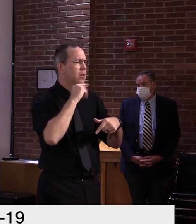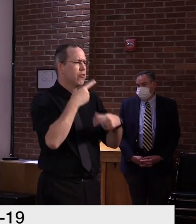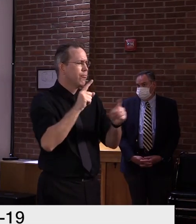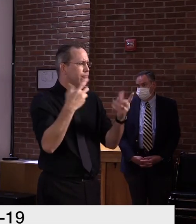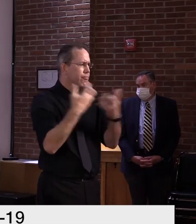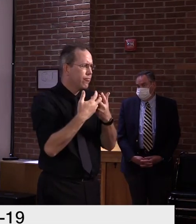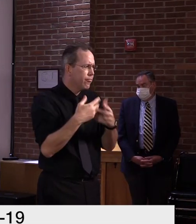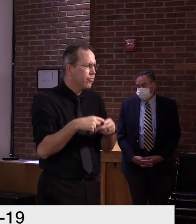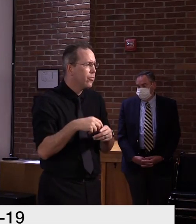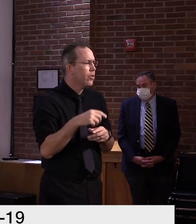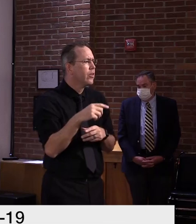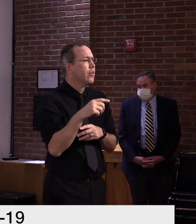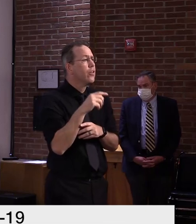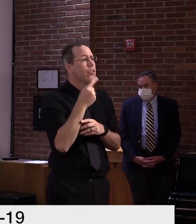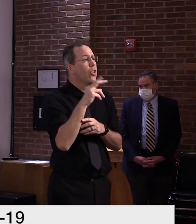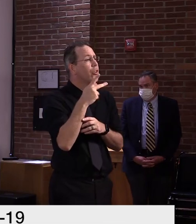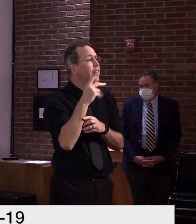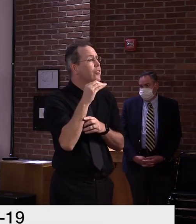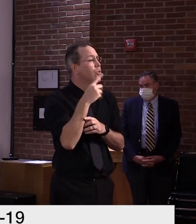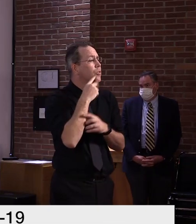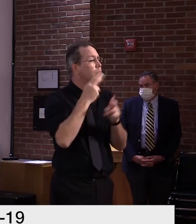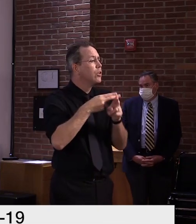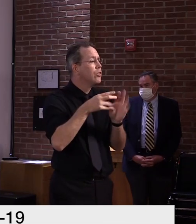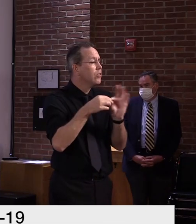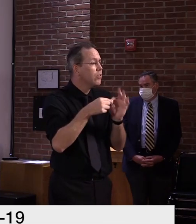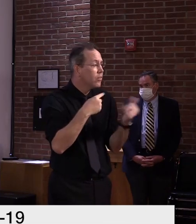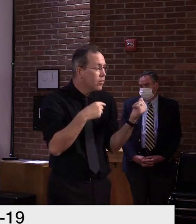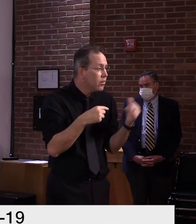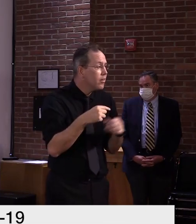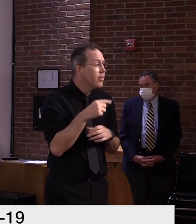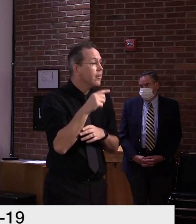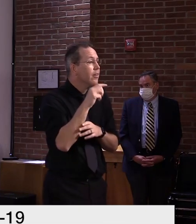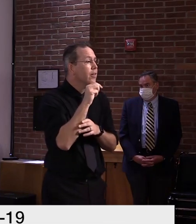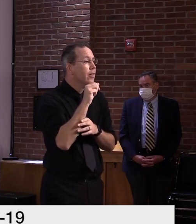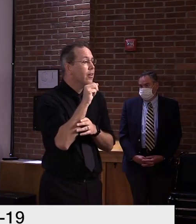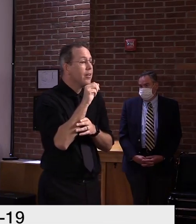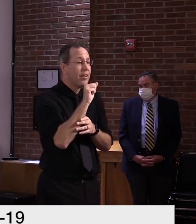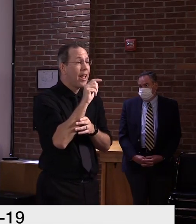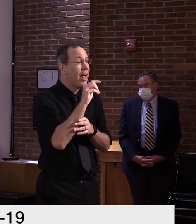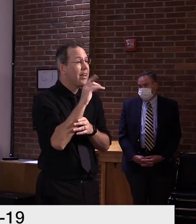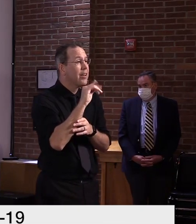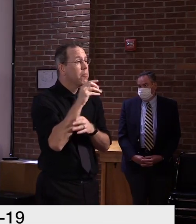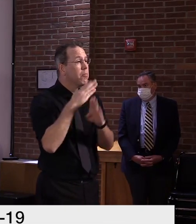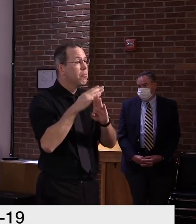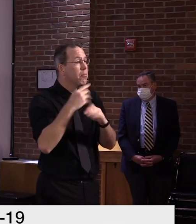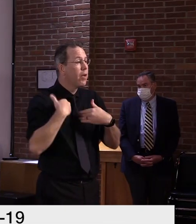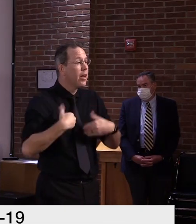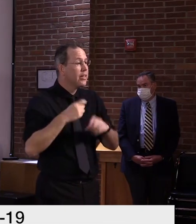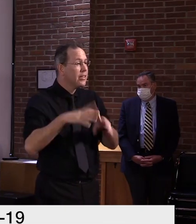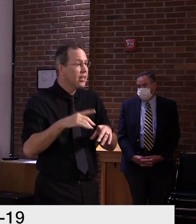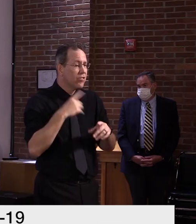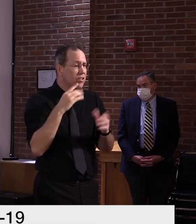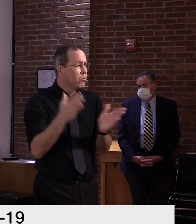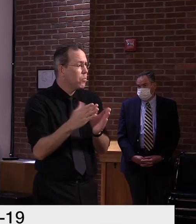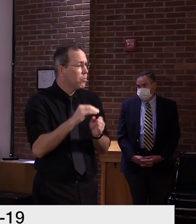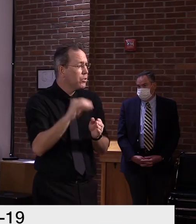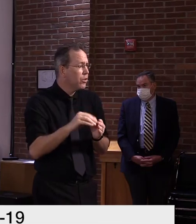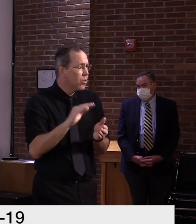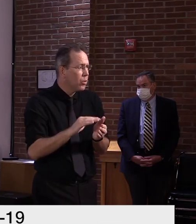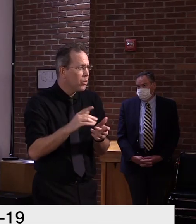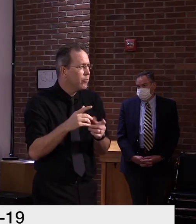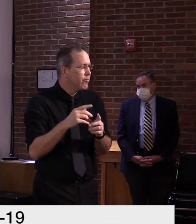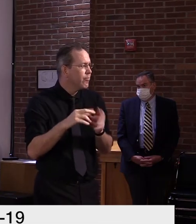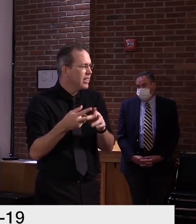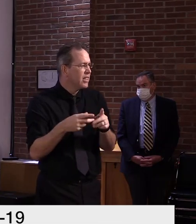Uh, but certainly supported by our PCR testing efforts and the percent positivity we have around the state. So,